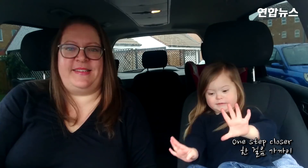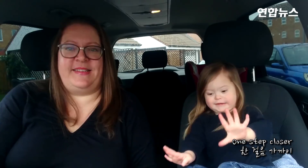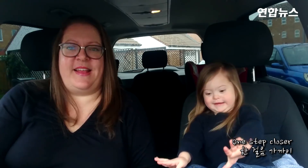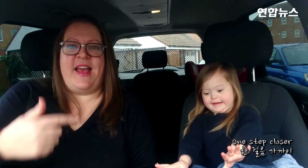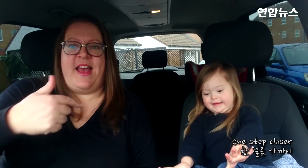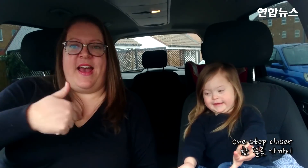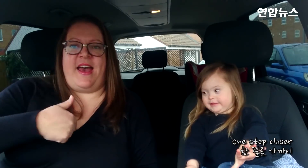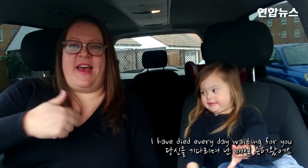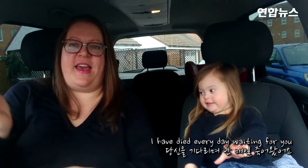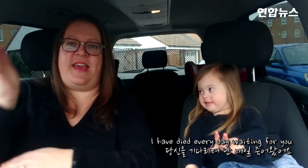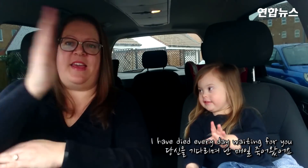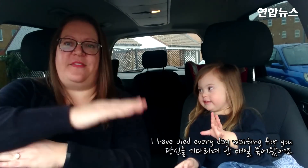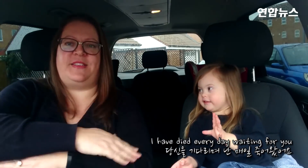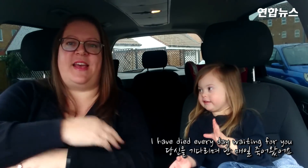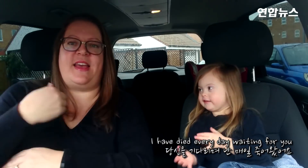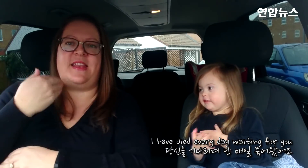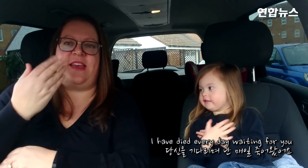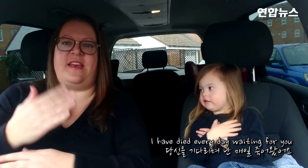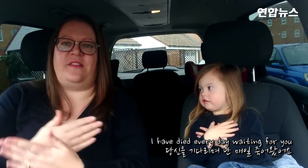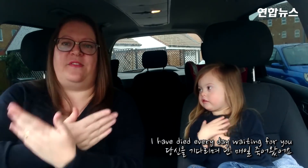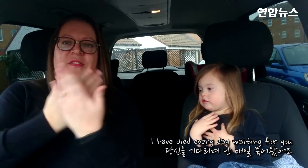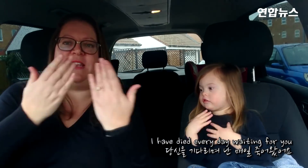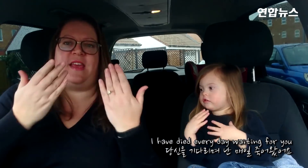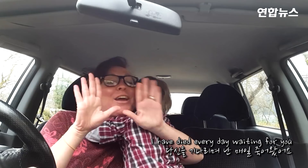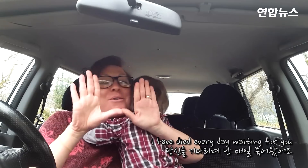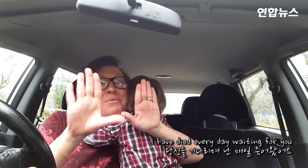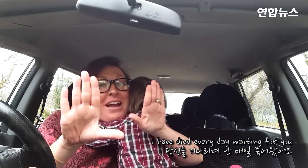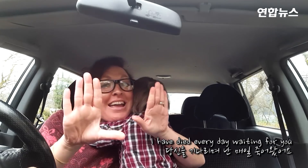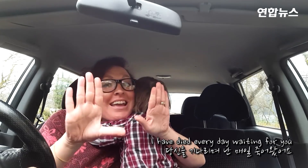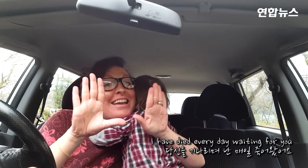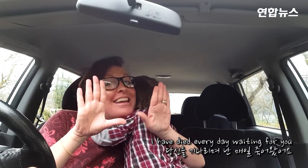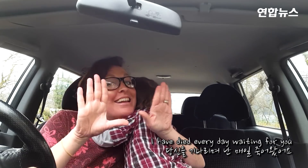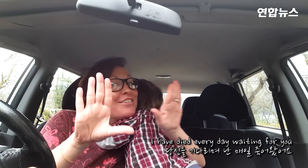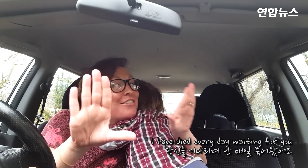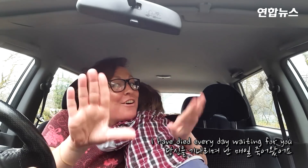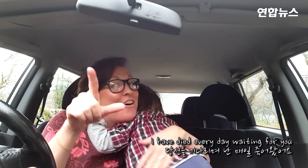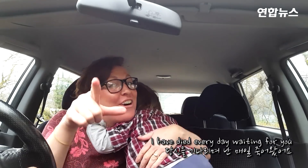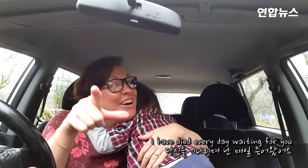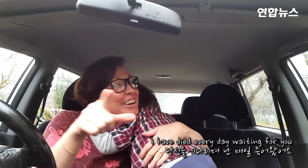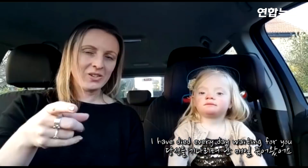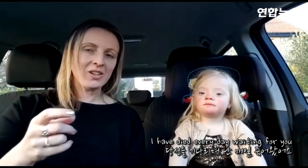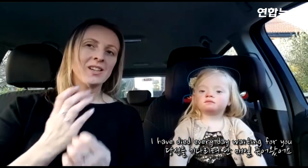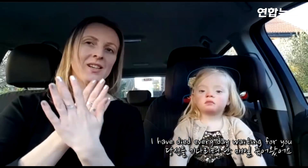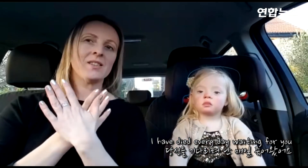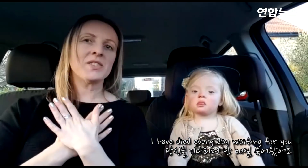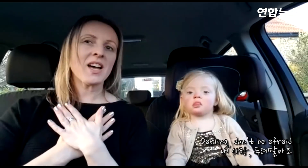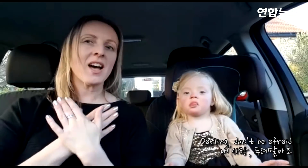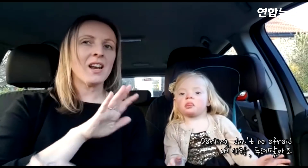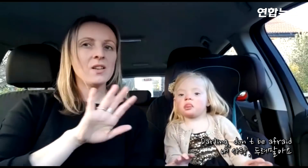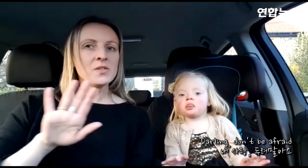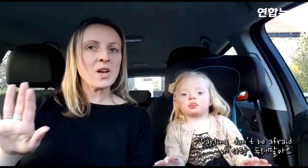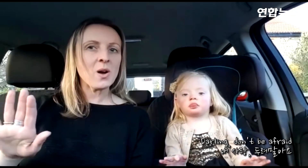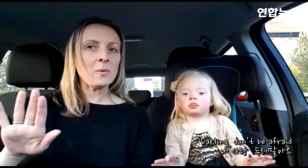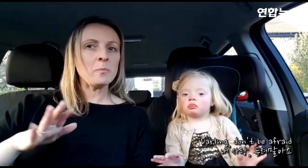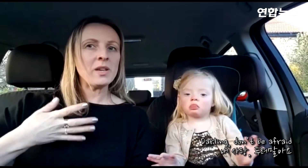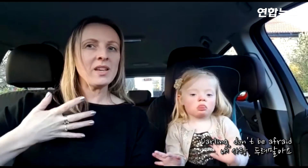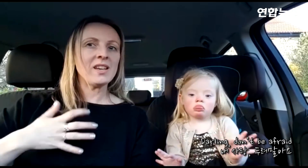I have died everyday waiting for you Darling don't